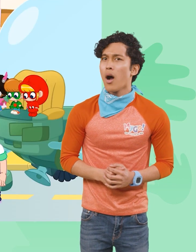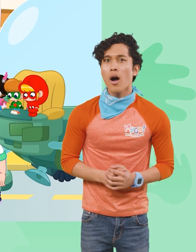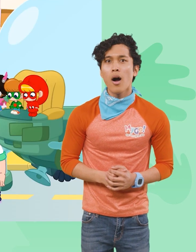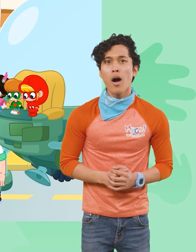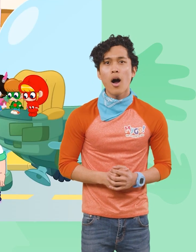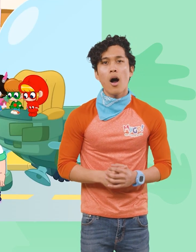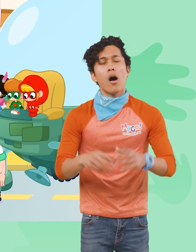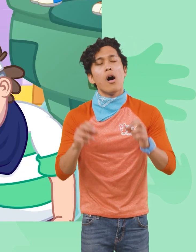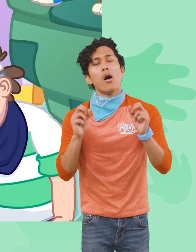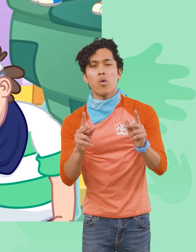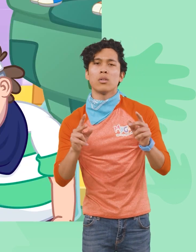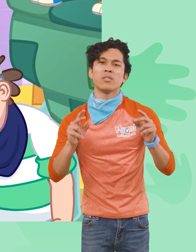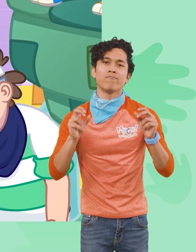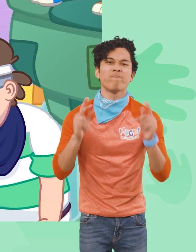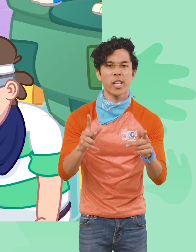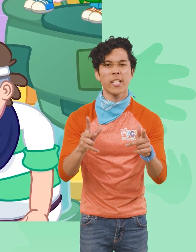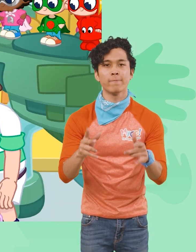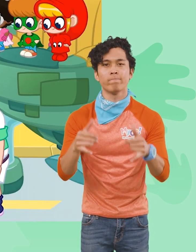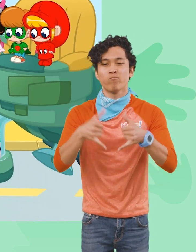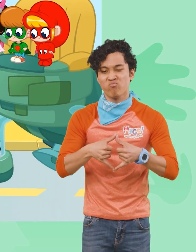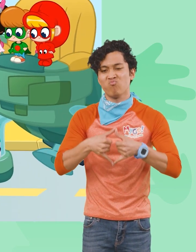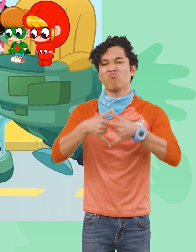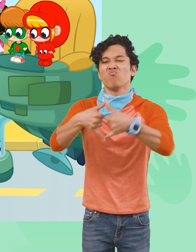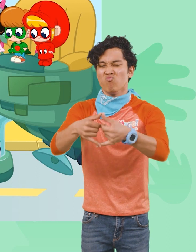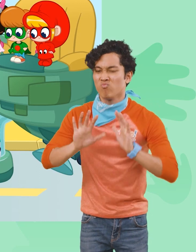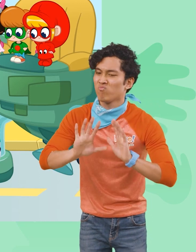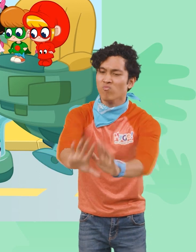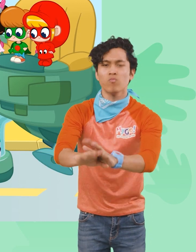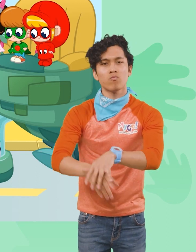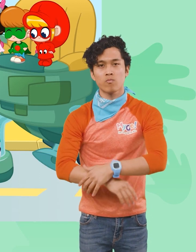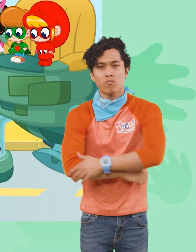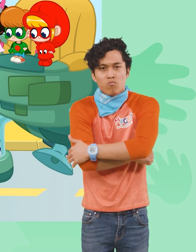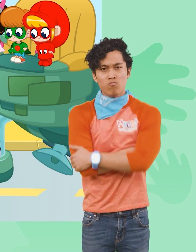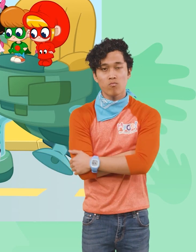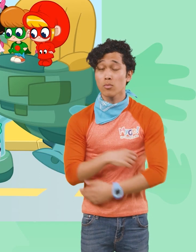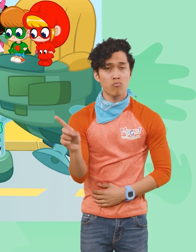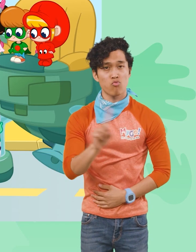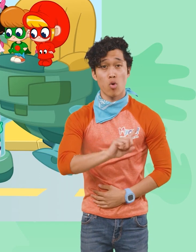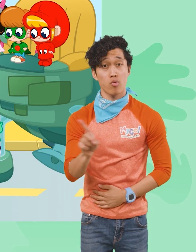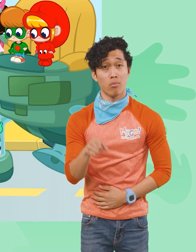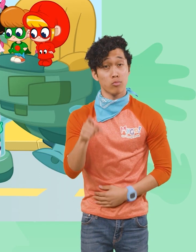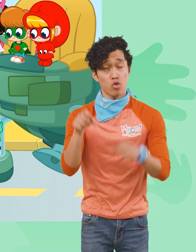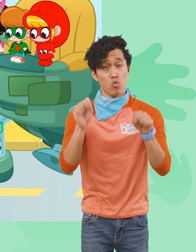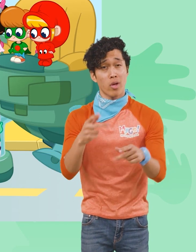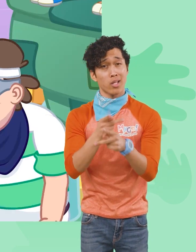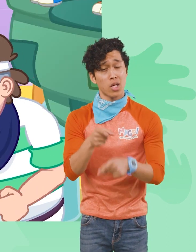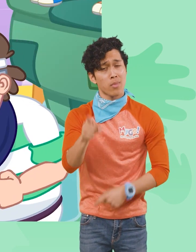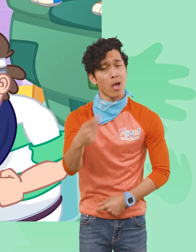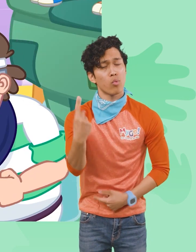Okay! Okay! Okay! Here are the awards! The back! No, no! You can keep that one! It